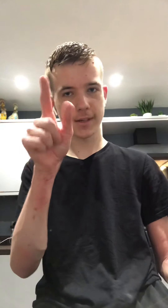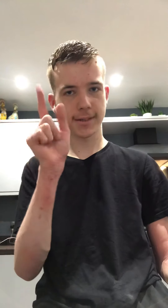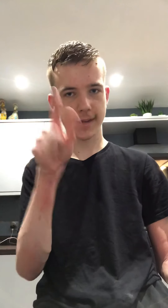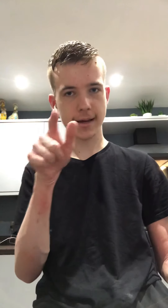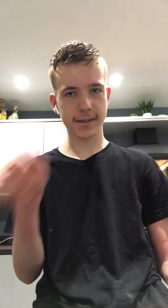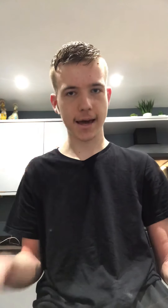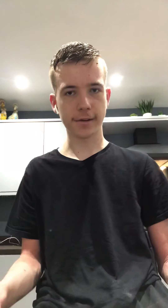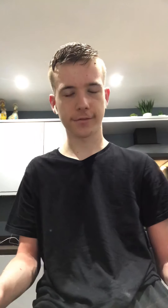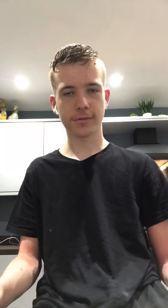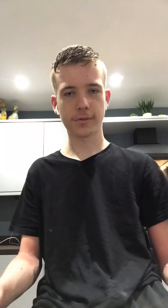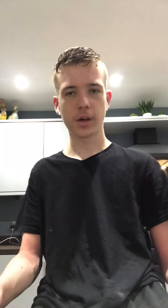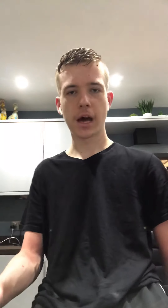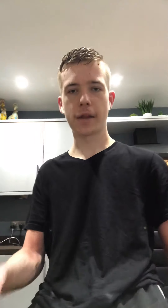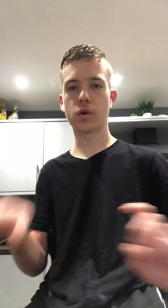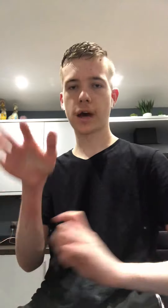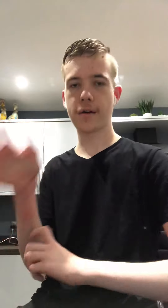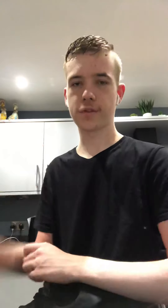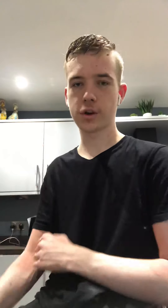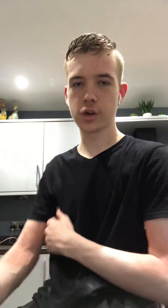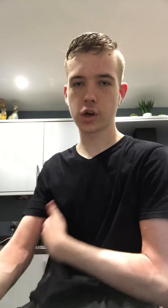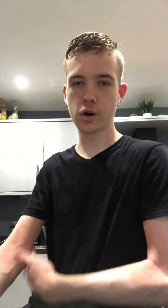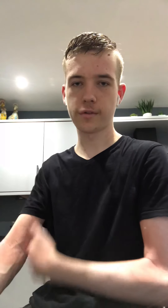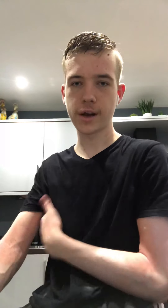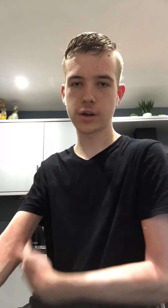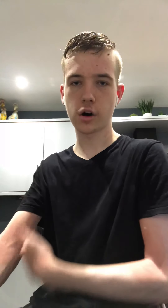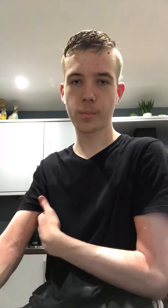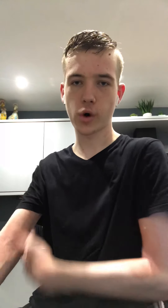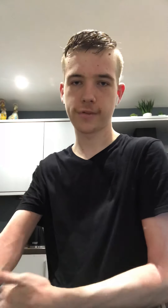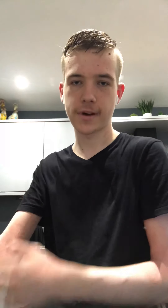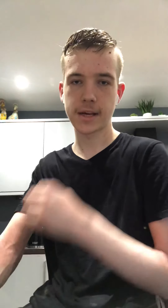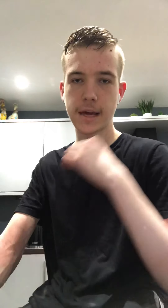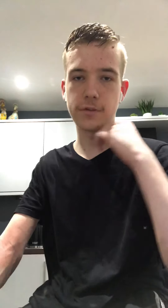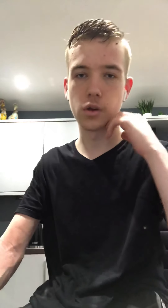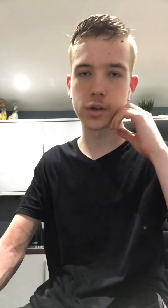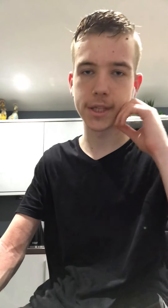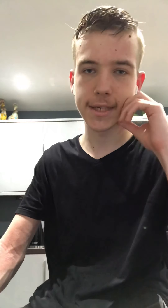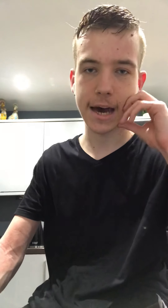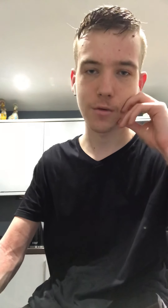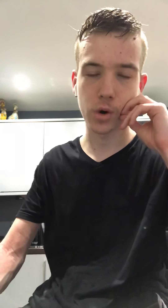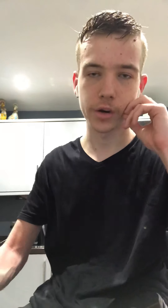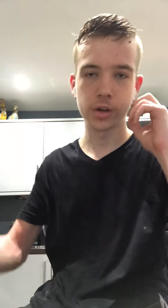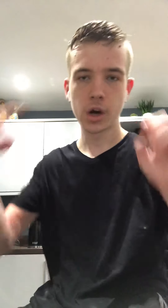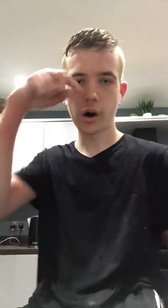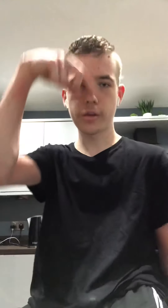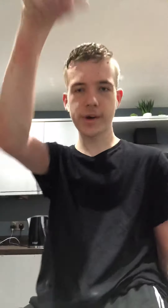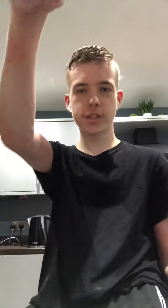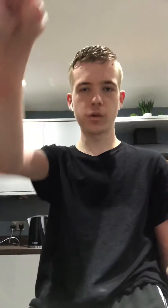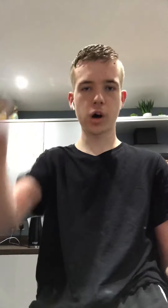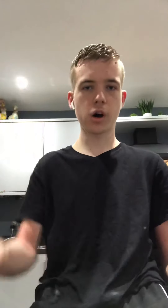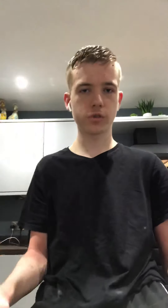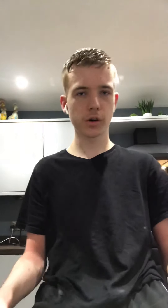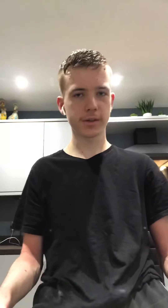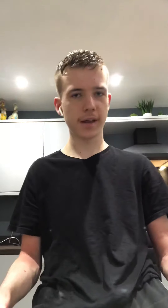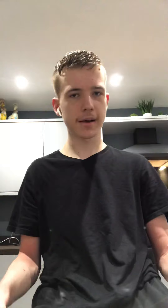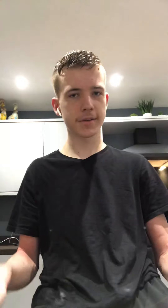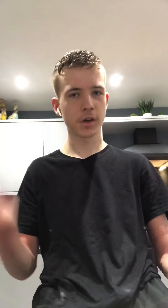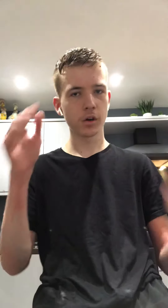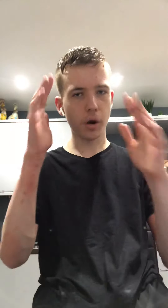stay safe. And look after your girlfriend or boyfriend if you're lucky to have one. All the best to you all girls and lads. God